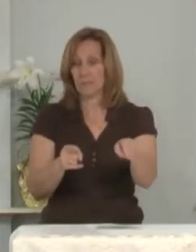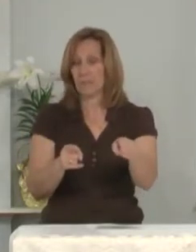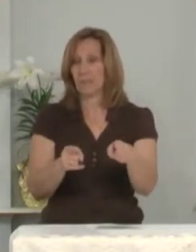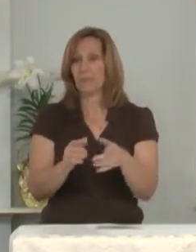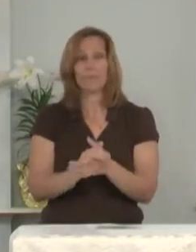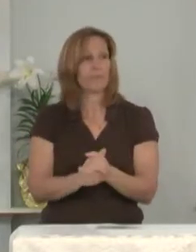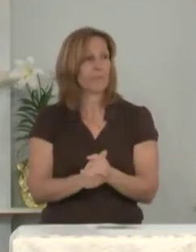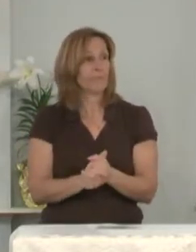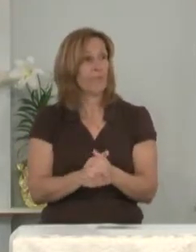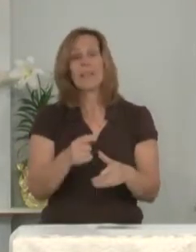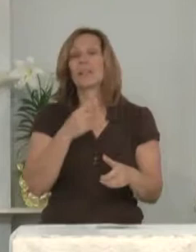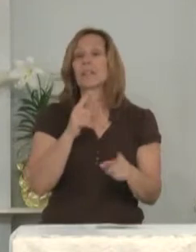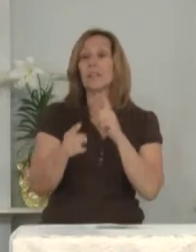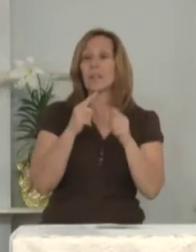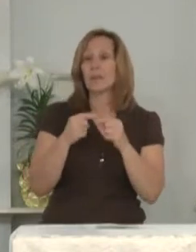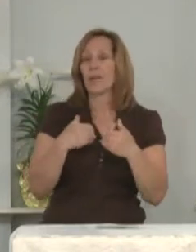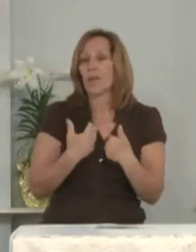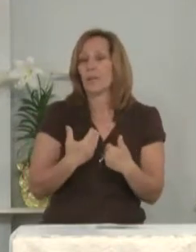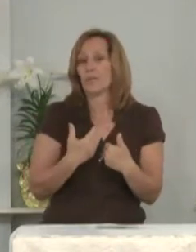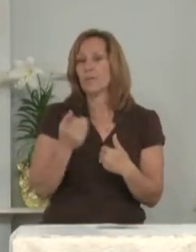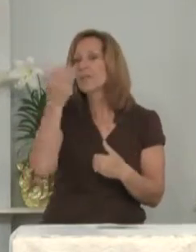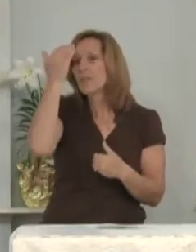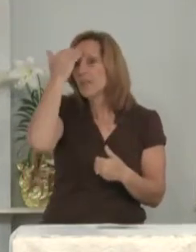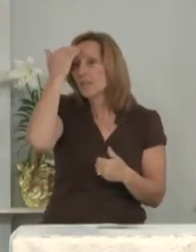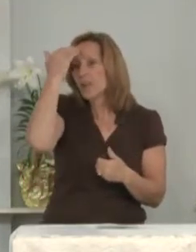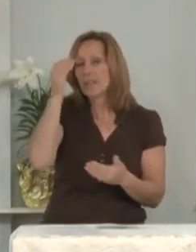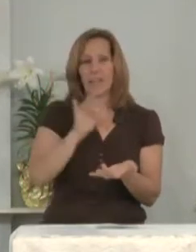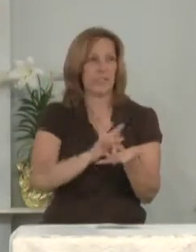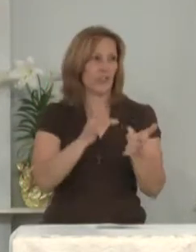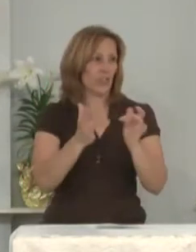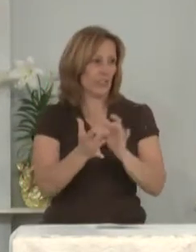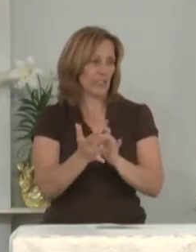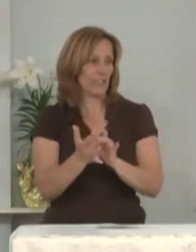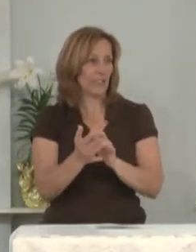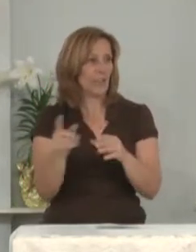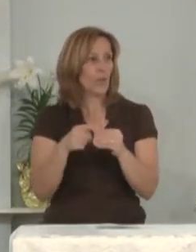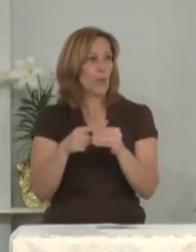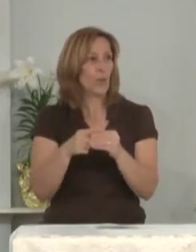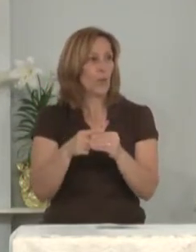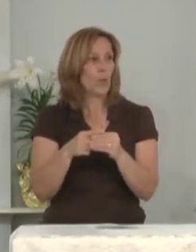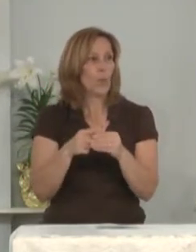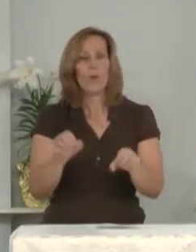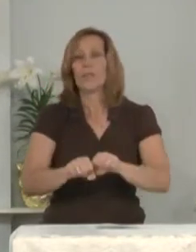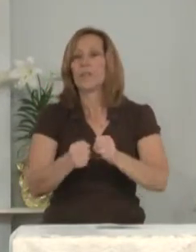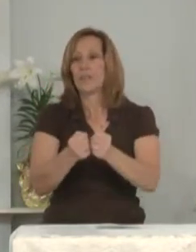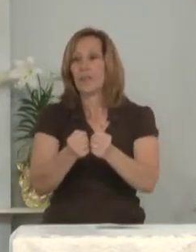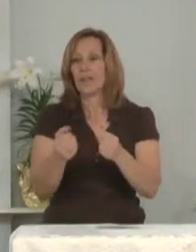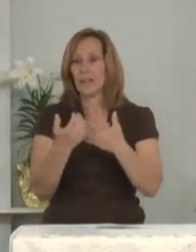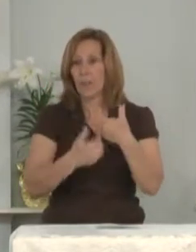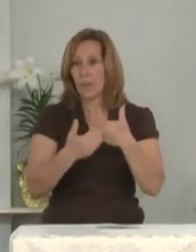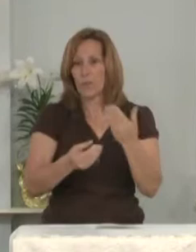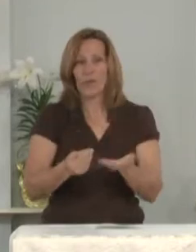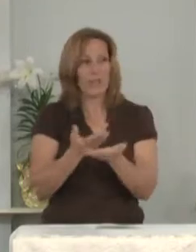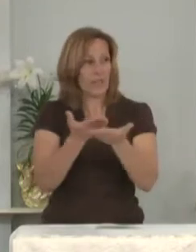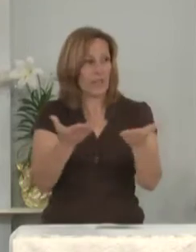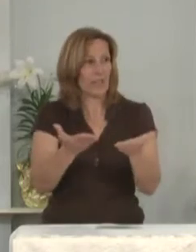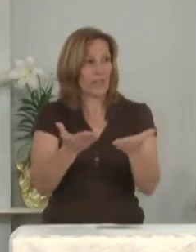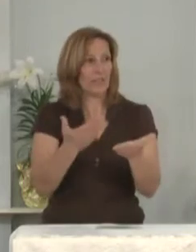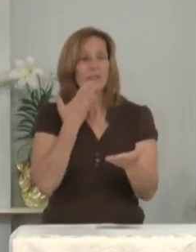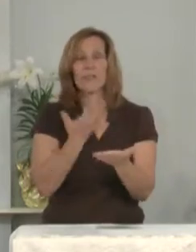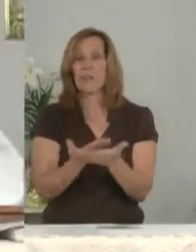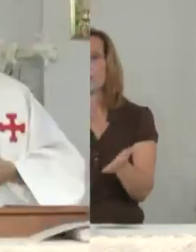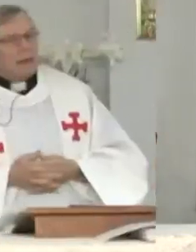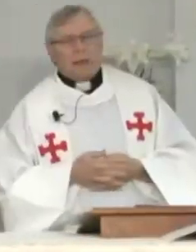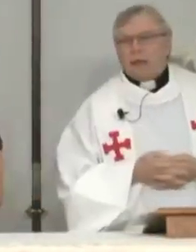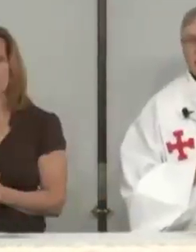They talked about how they recognized Jesus when he divided the bread. The gospel